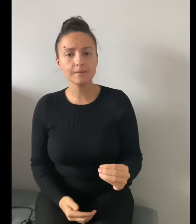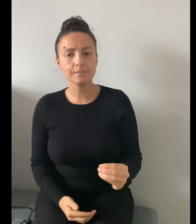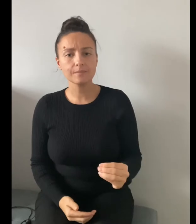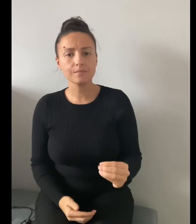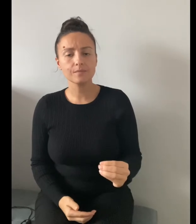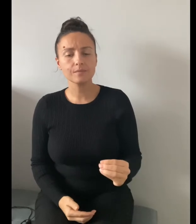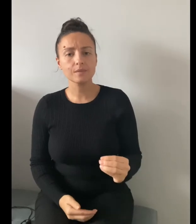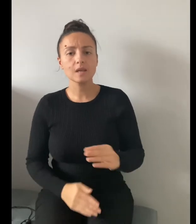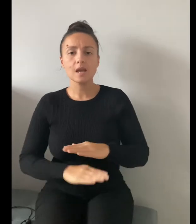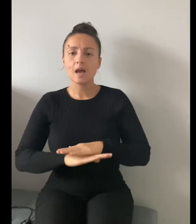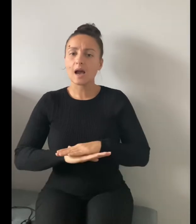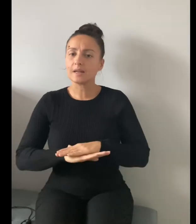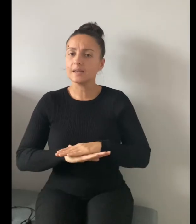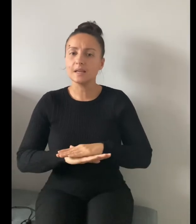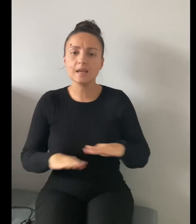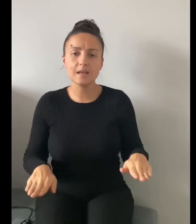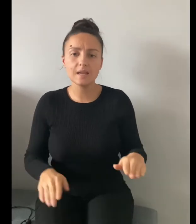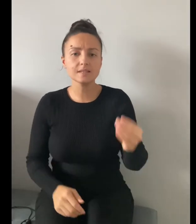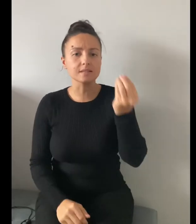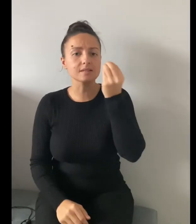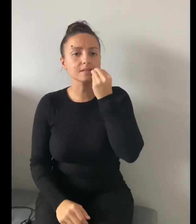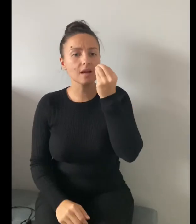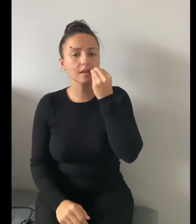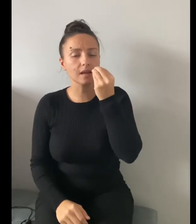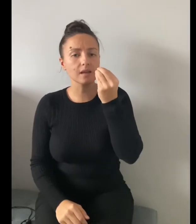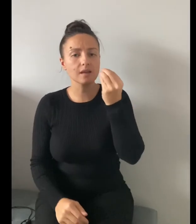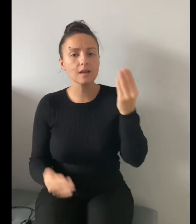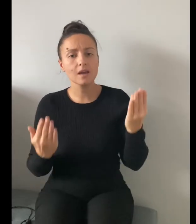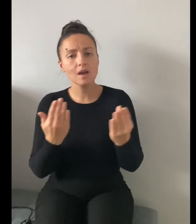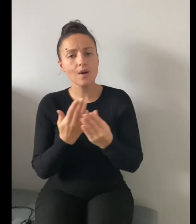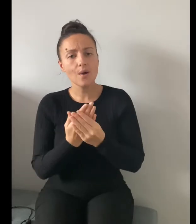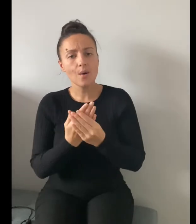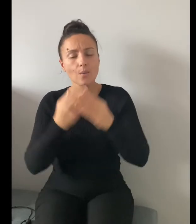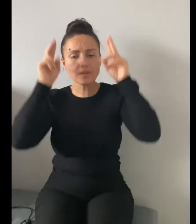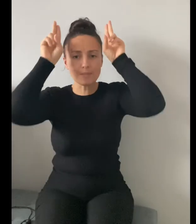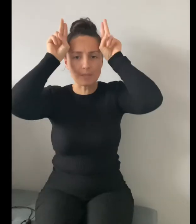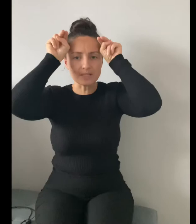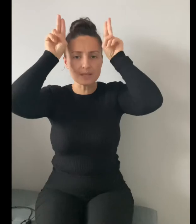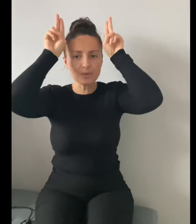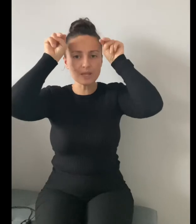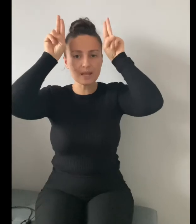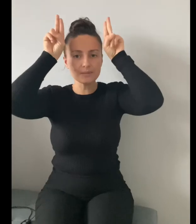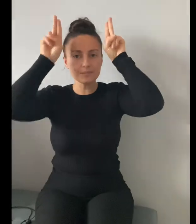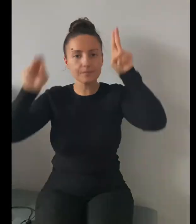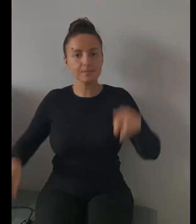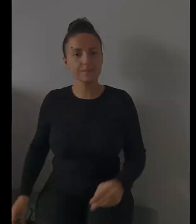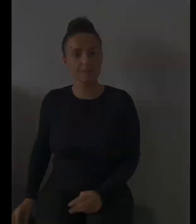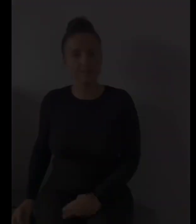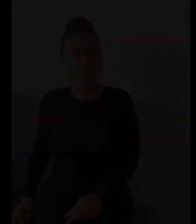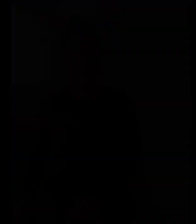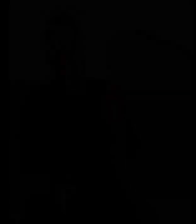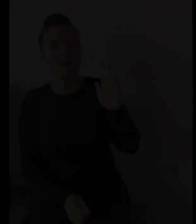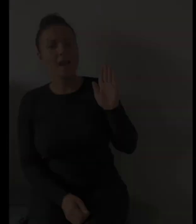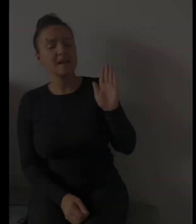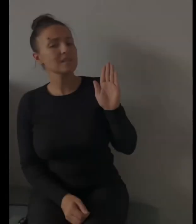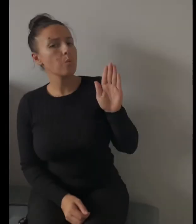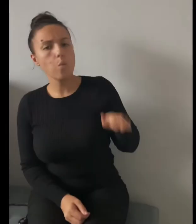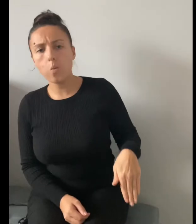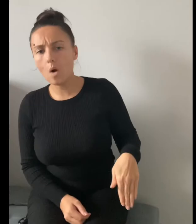and he isn't snacking with Babbity bunny. It's way